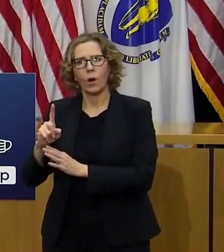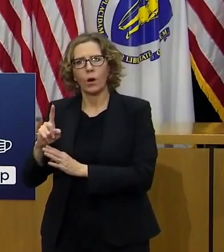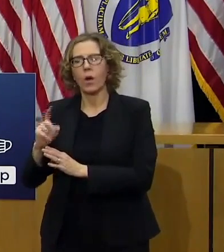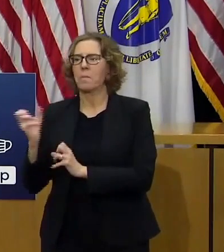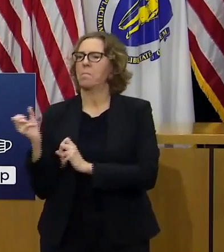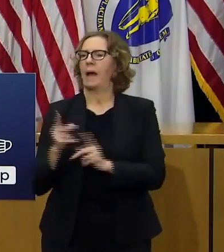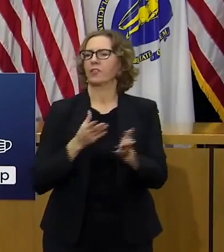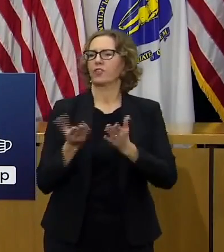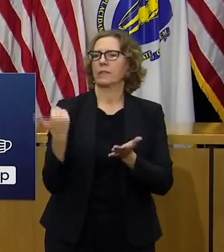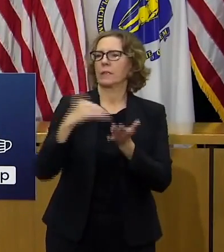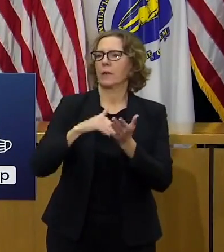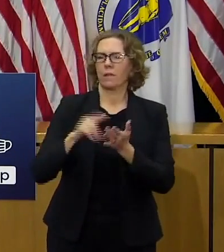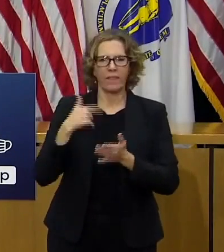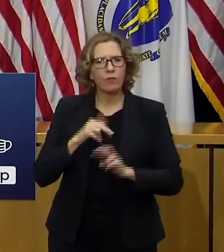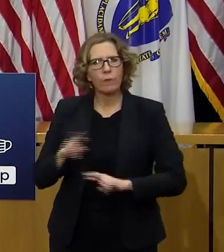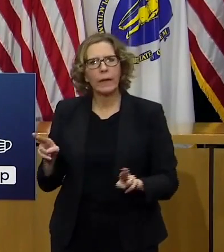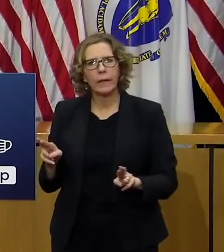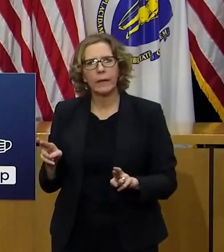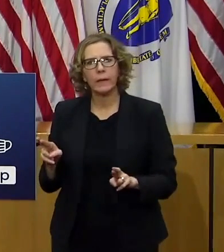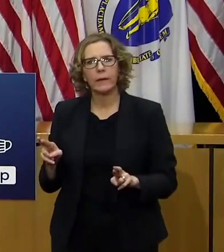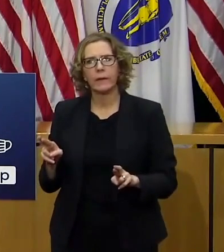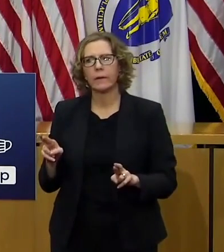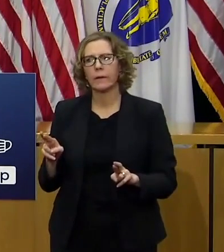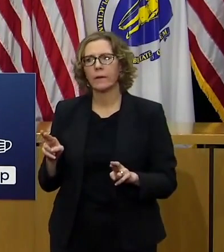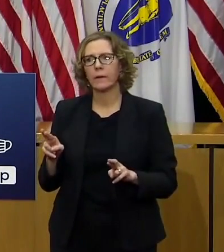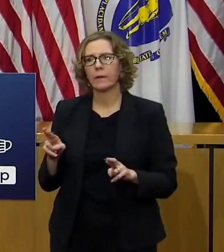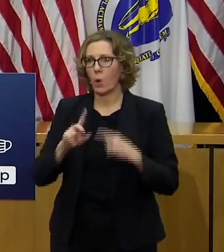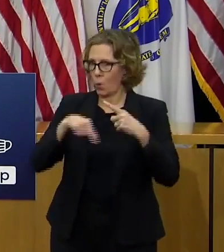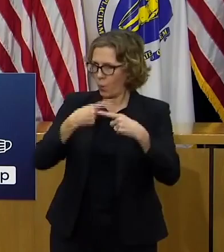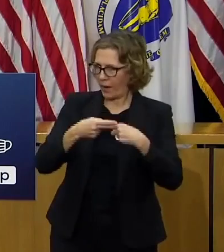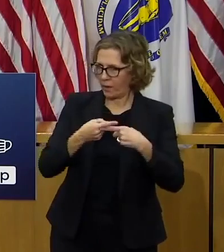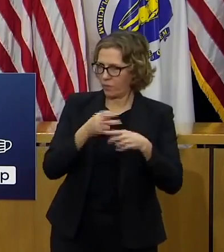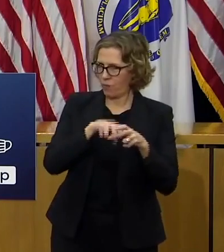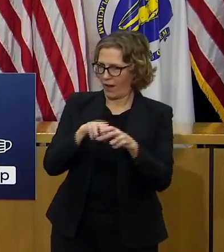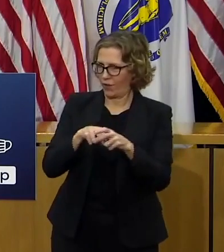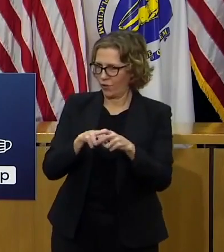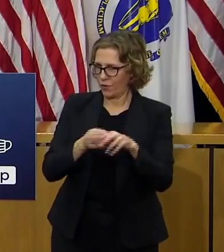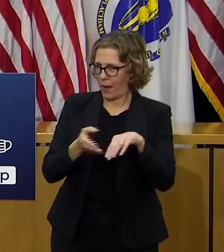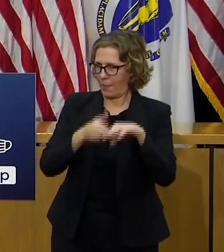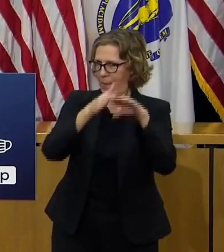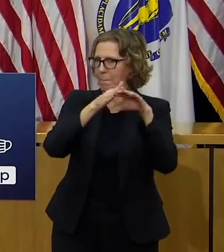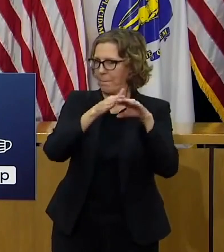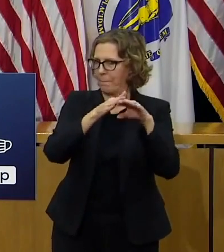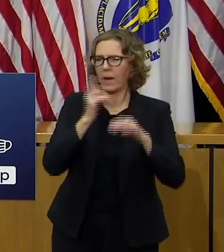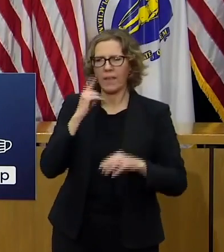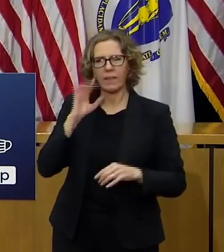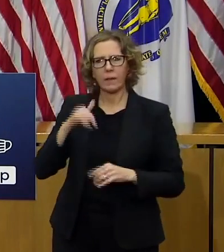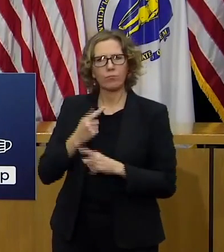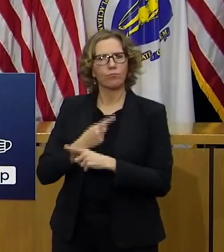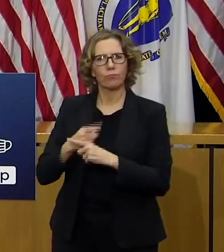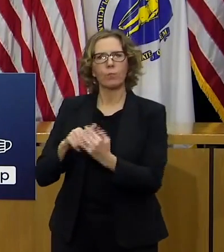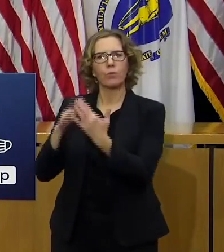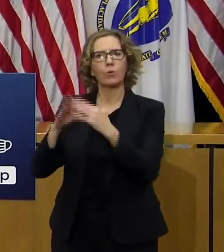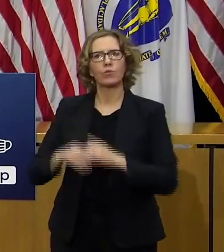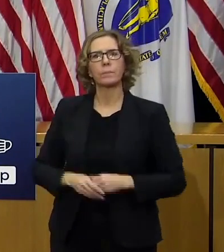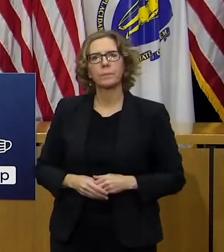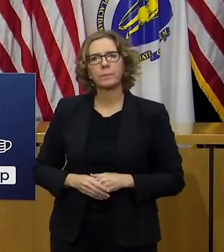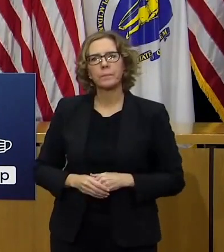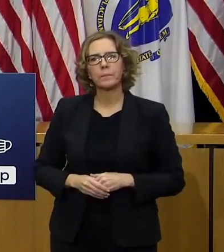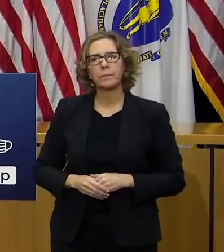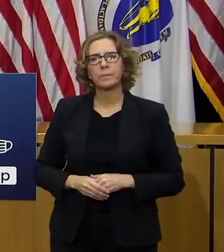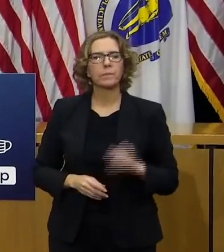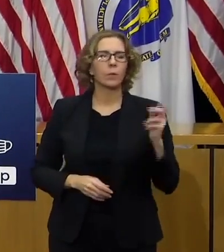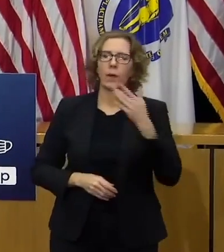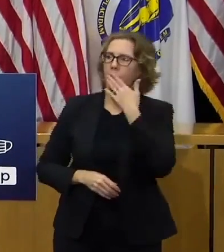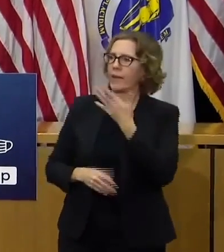easily and pretty quickly if and when riders come back is exactly the right way to be approaching this thank you